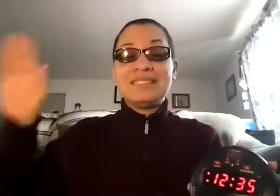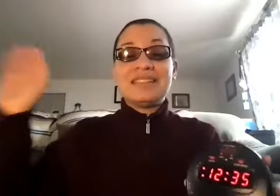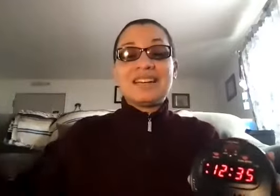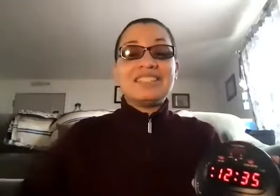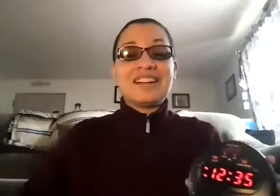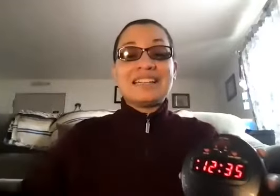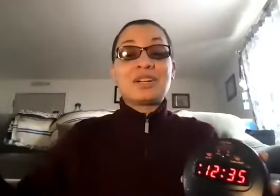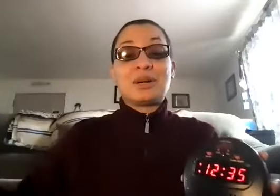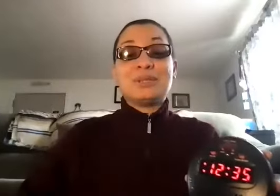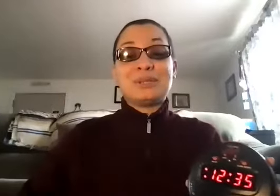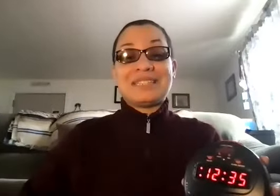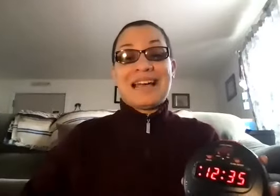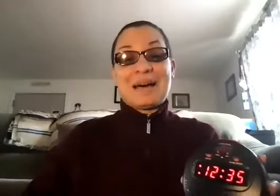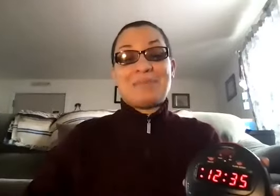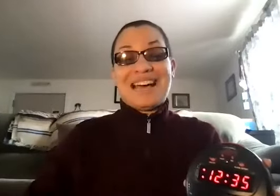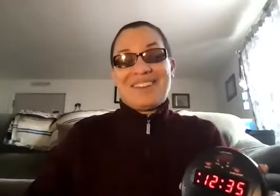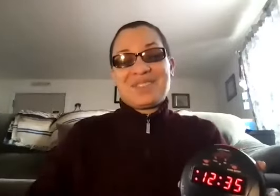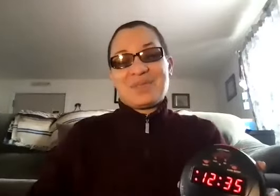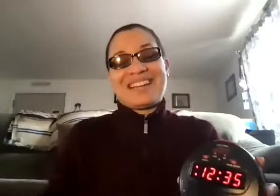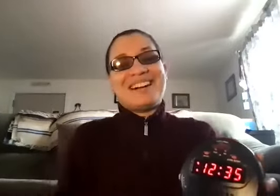until I get closer to the time that I have to wake up.